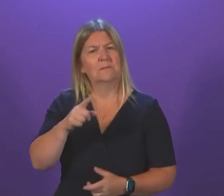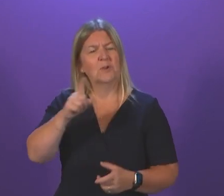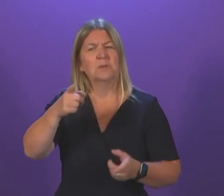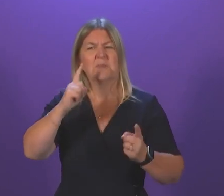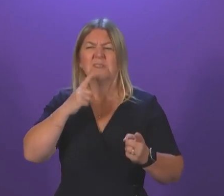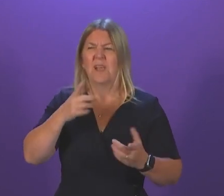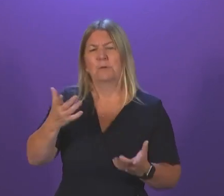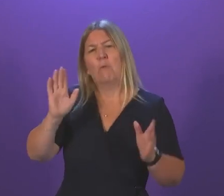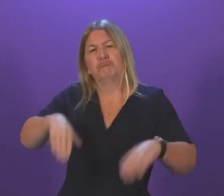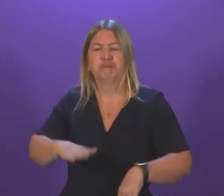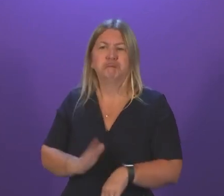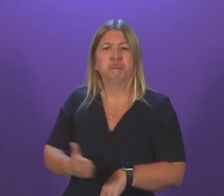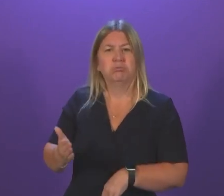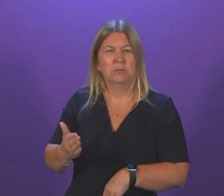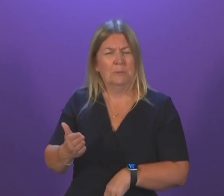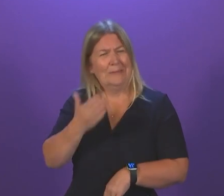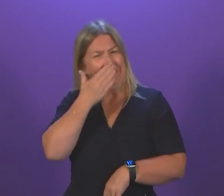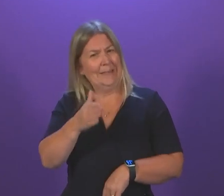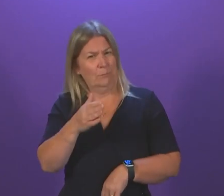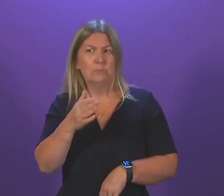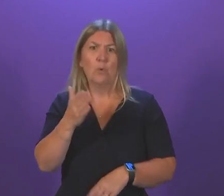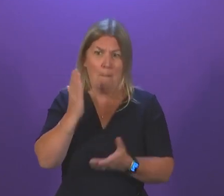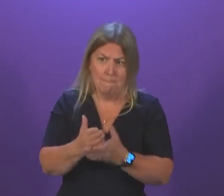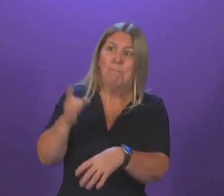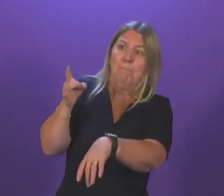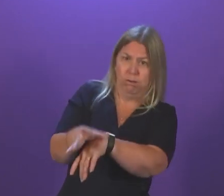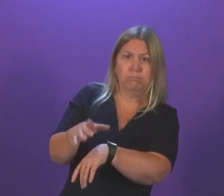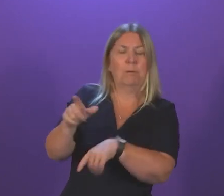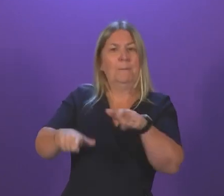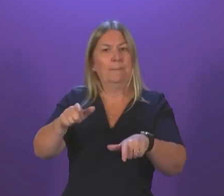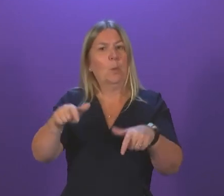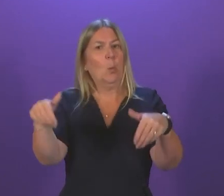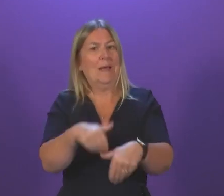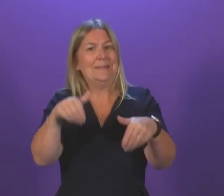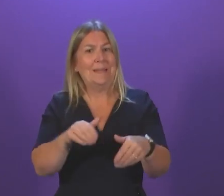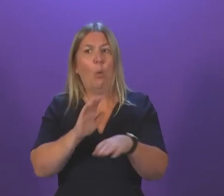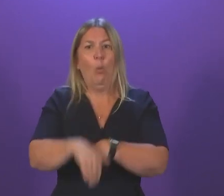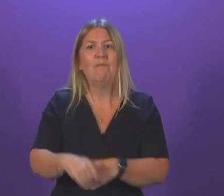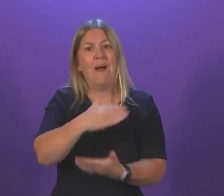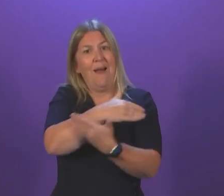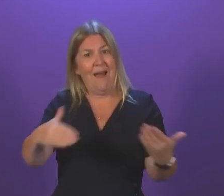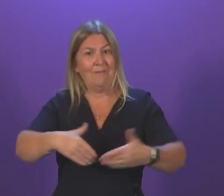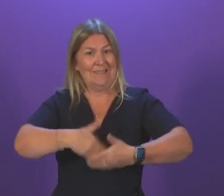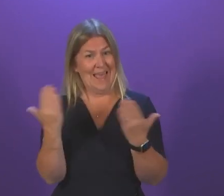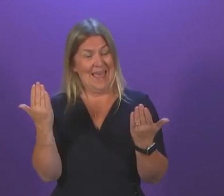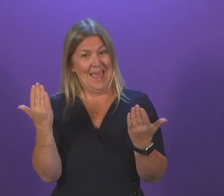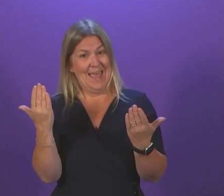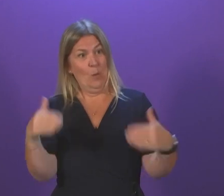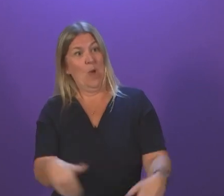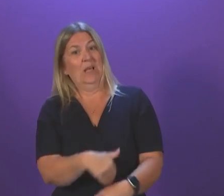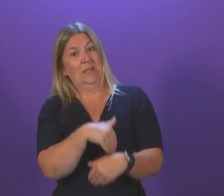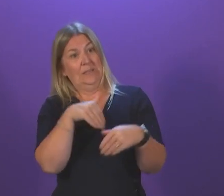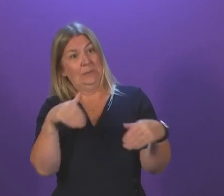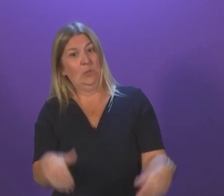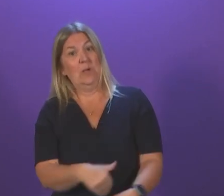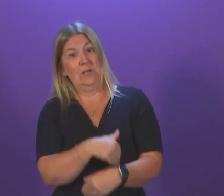her whole answer dismissing the fact that people are waiting more than half a day to be treated in A&E. And that